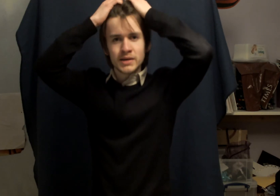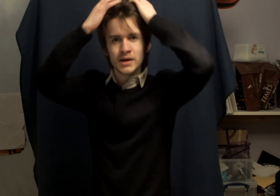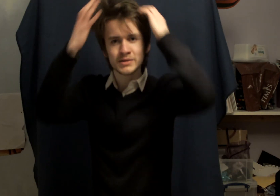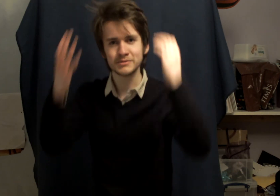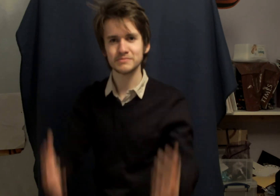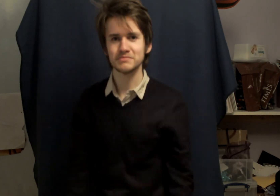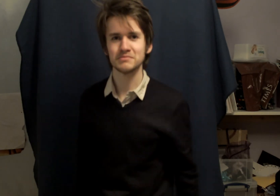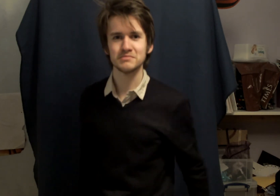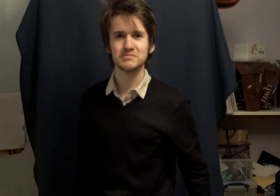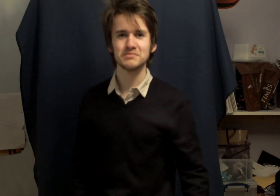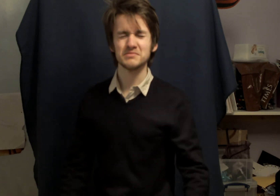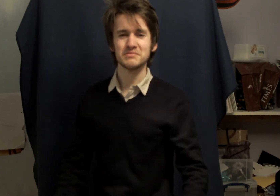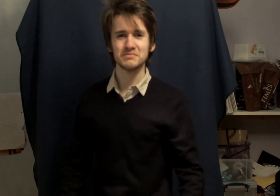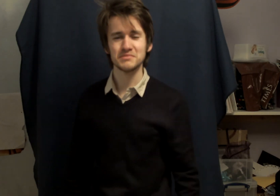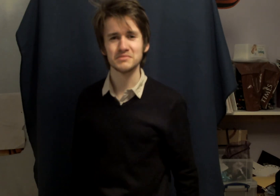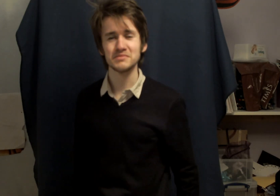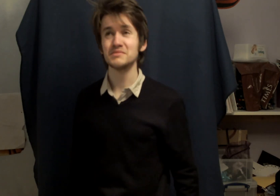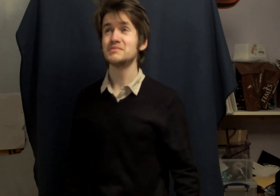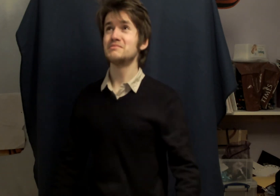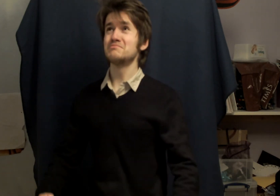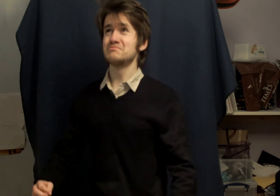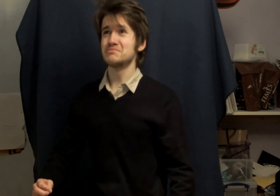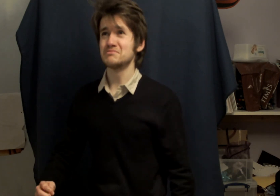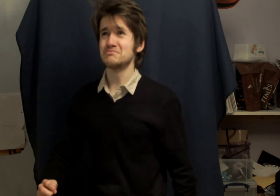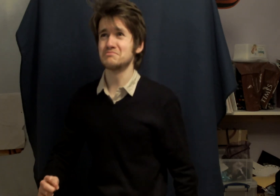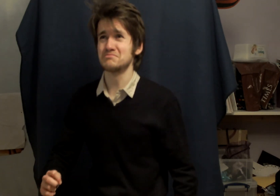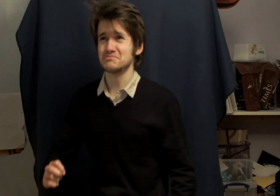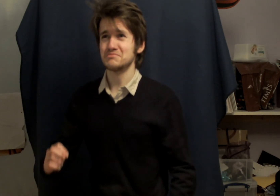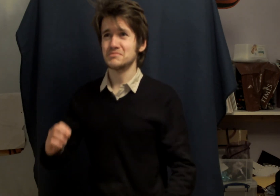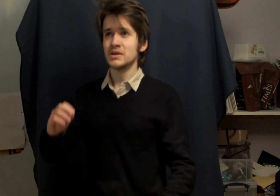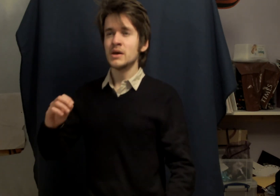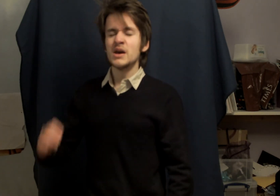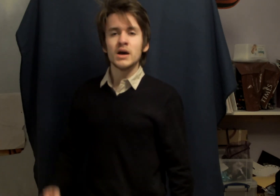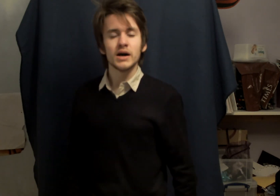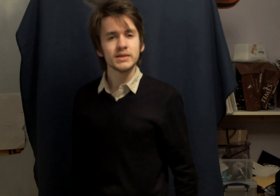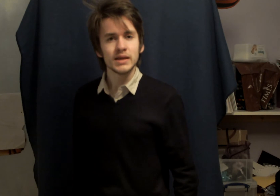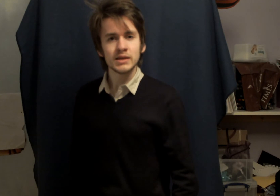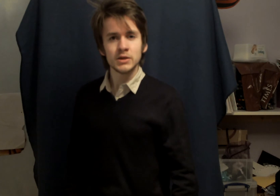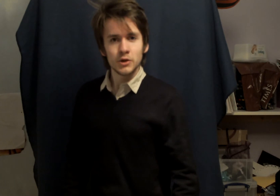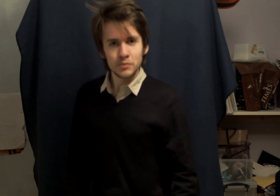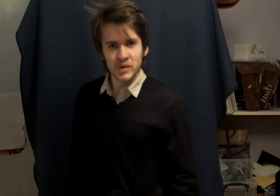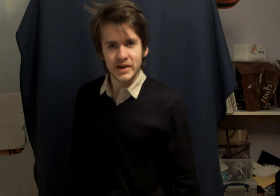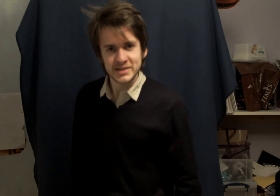can't...I need you, please.